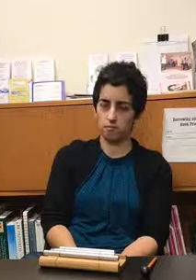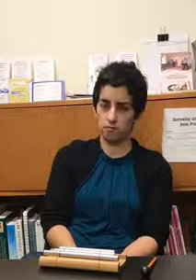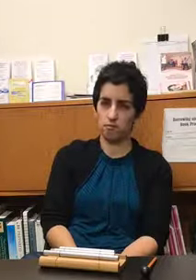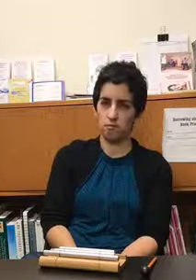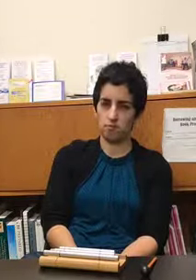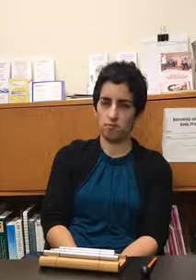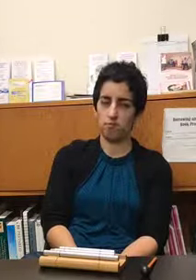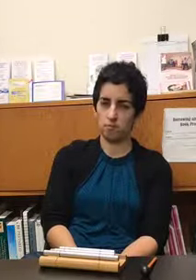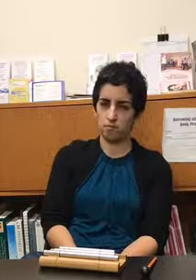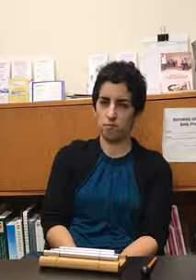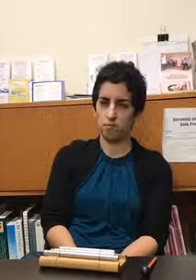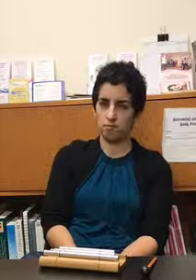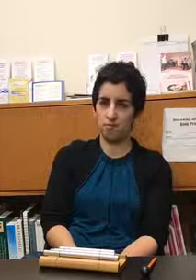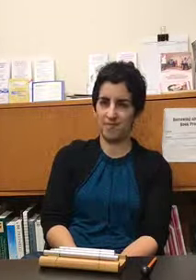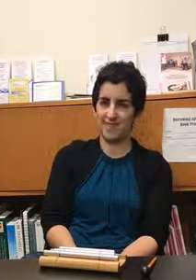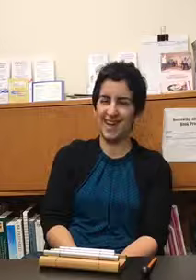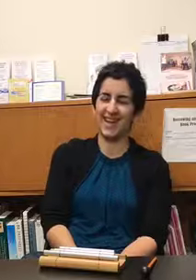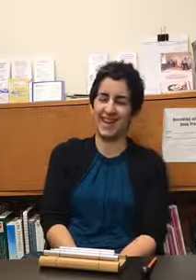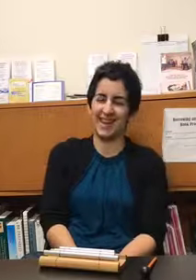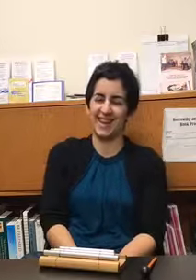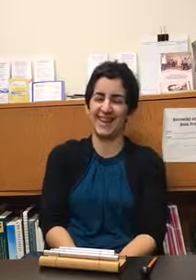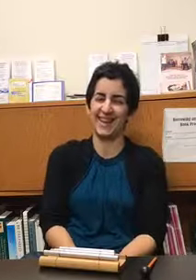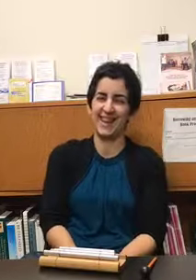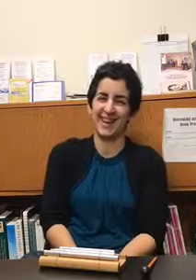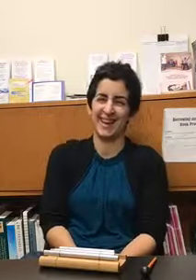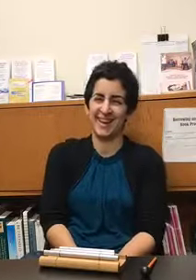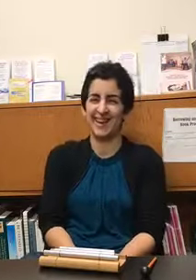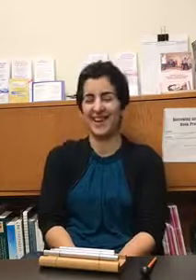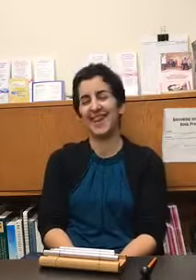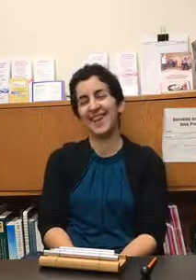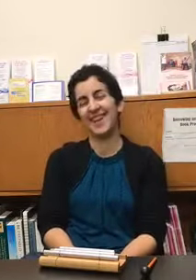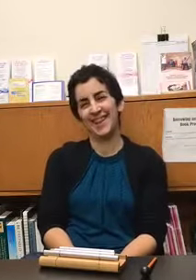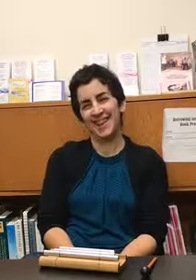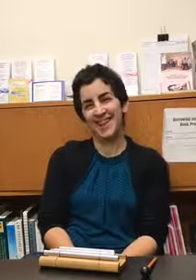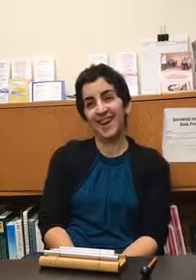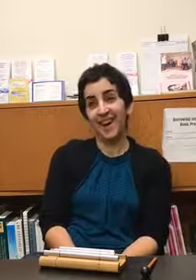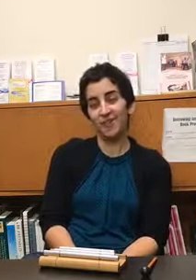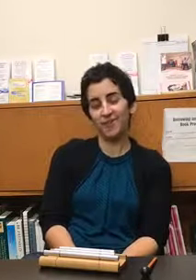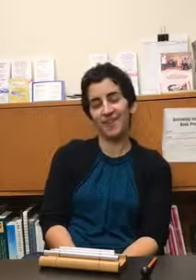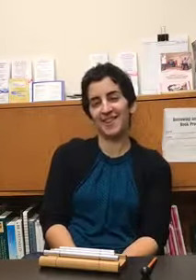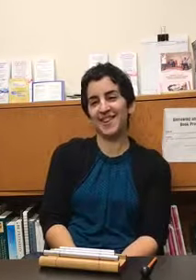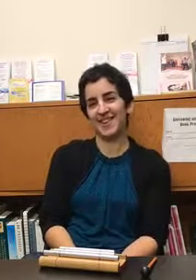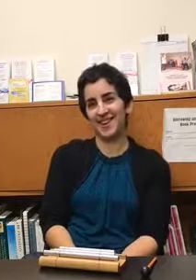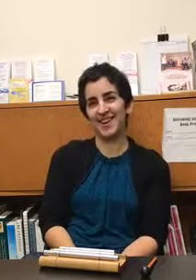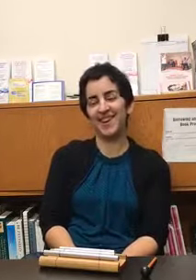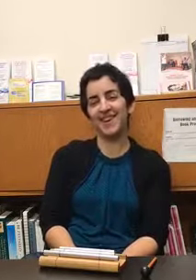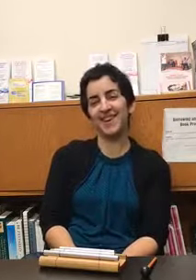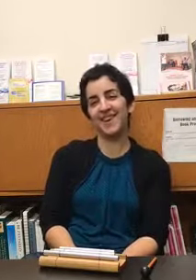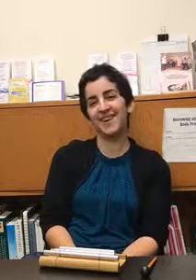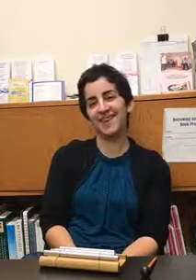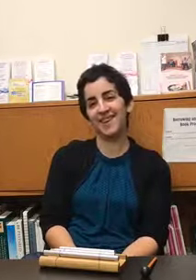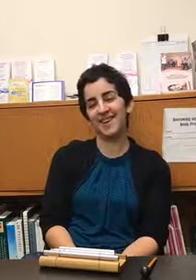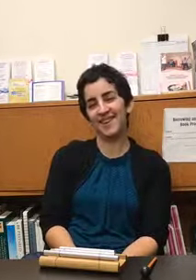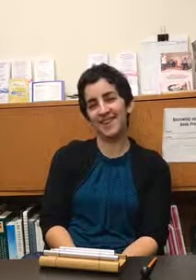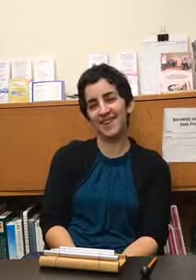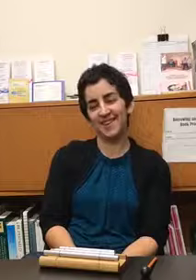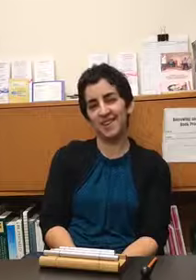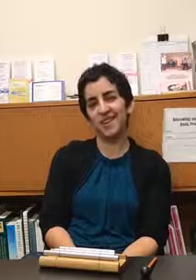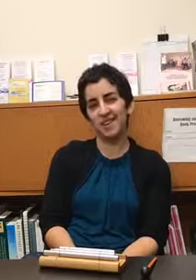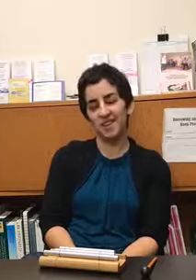before and i use the word control which is something we all want to do of course very difficult to do yeah so maybe that word is